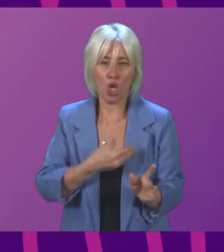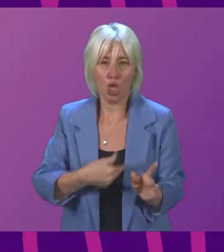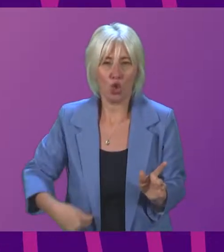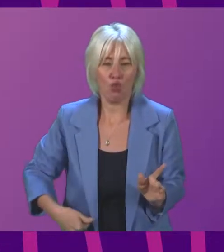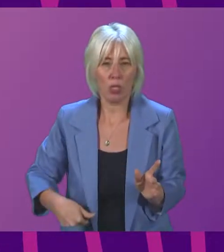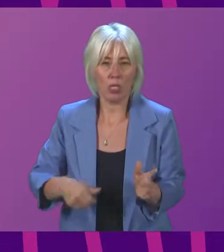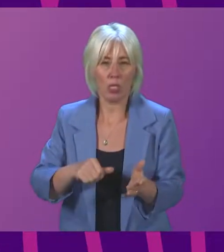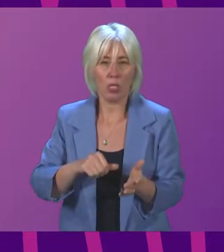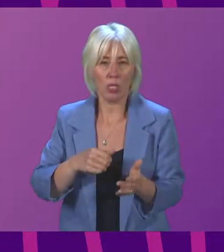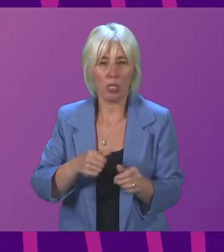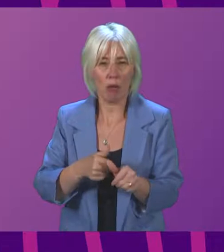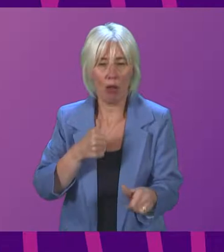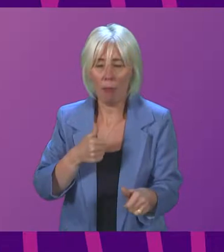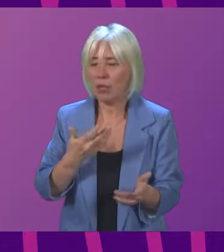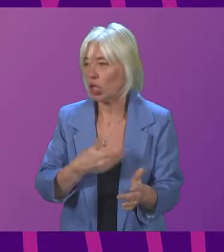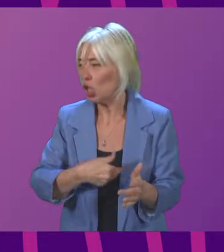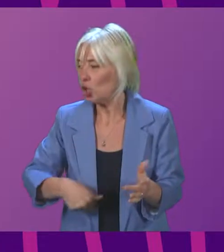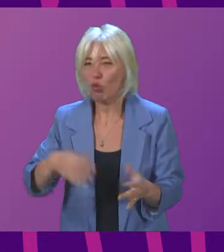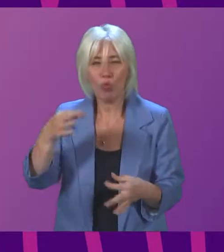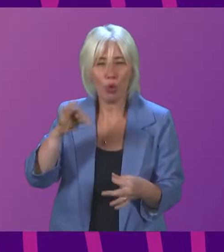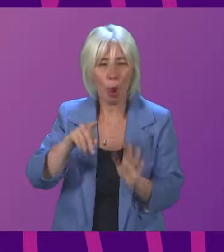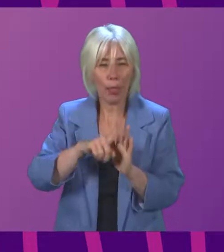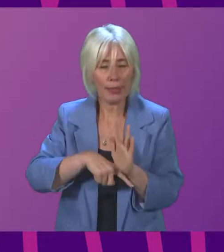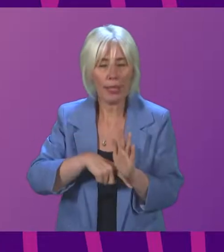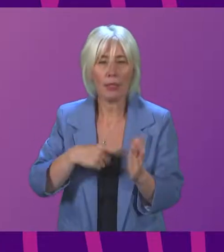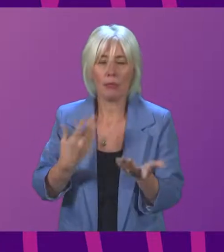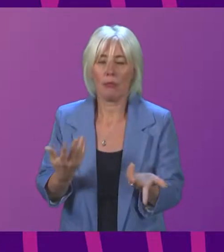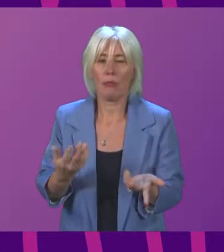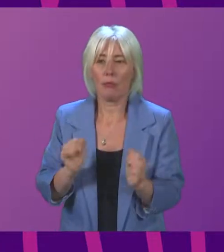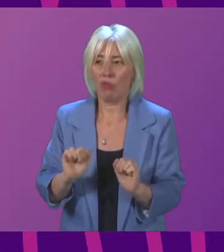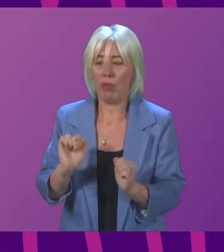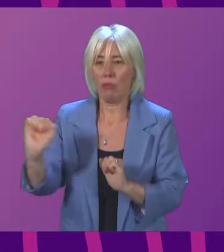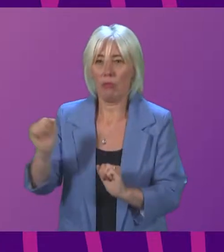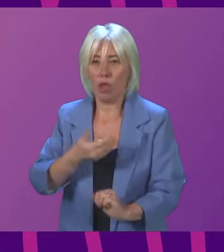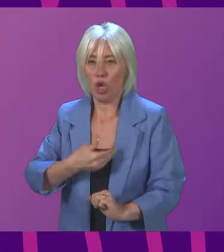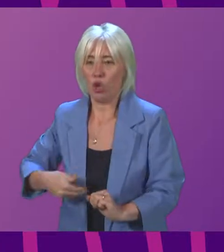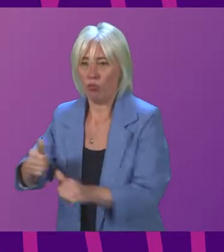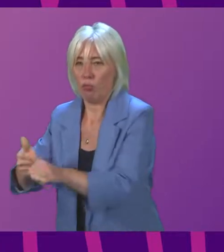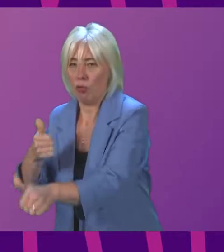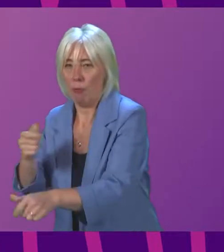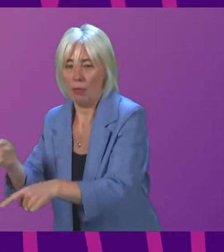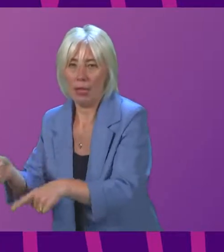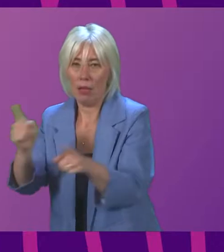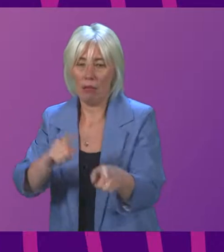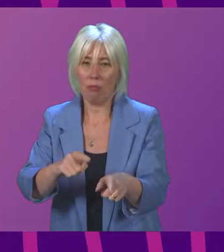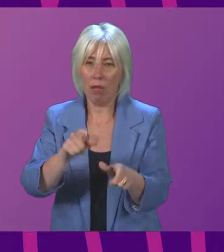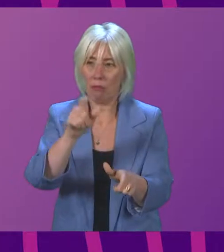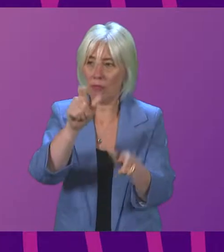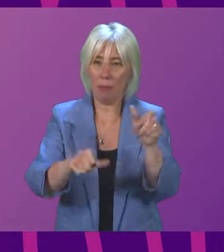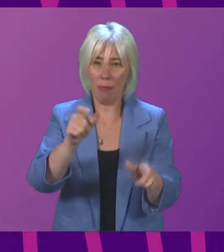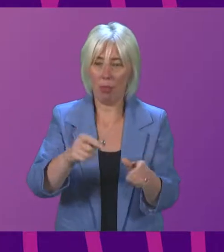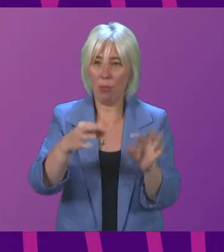companies. Insurance policies are obviously a matter between the insurance company and those holding the insurance